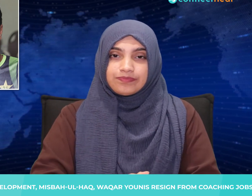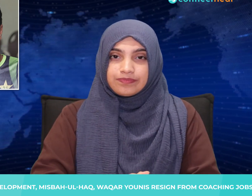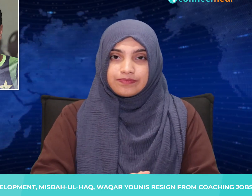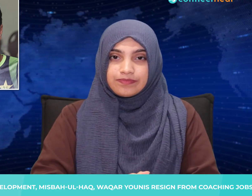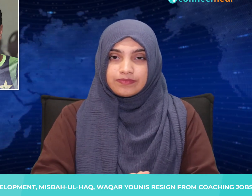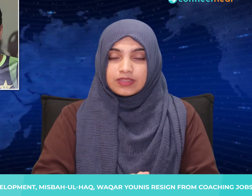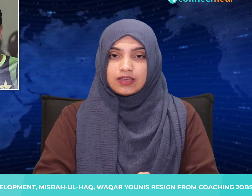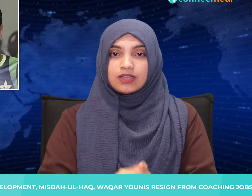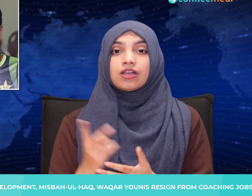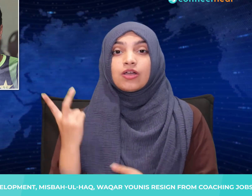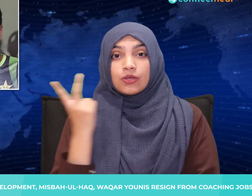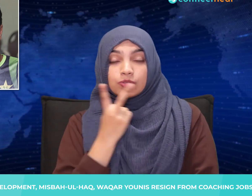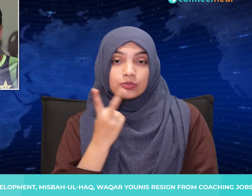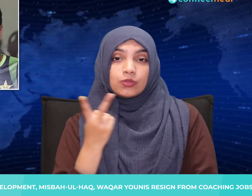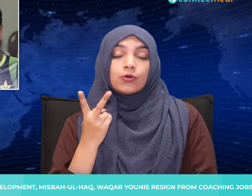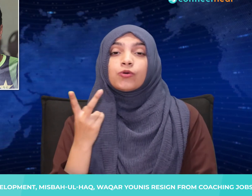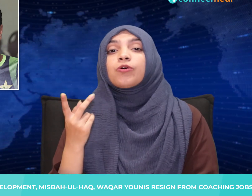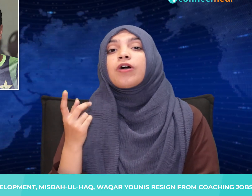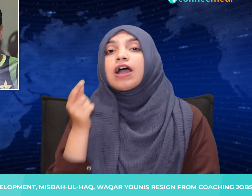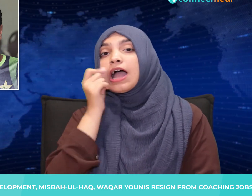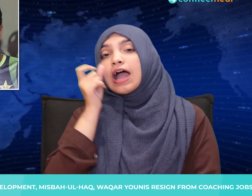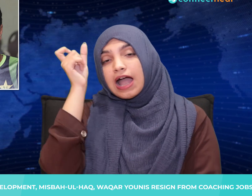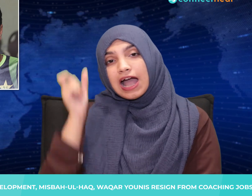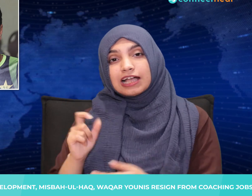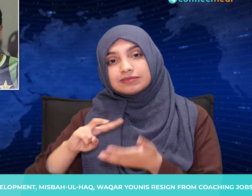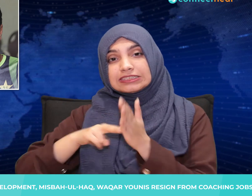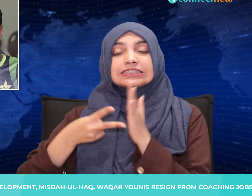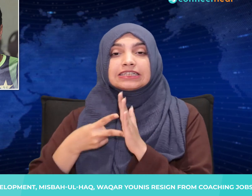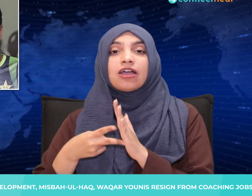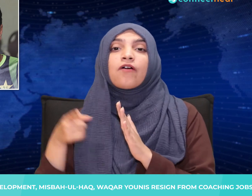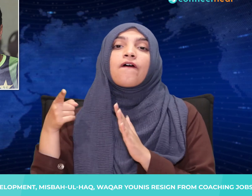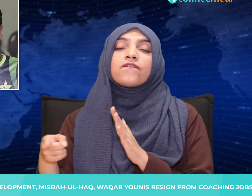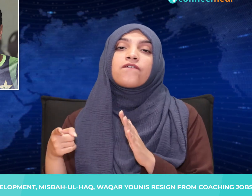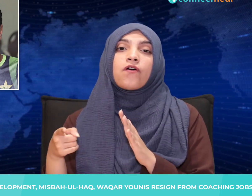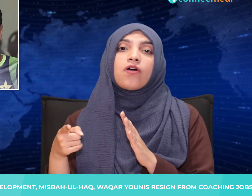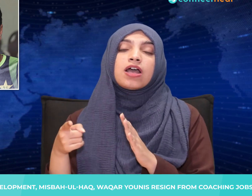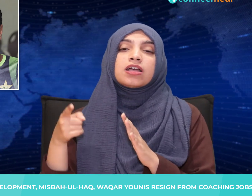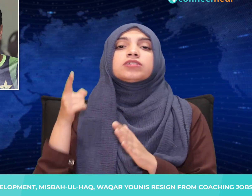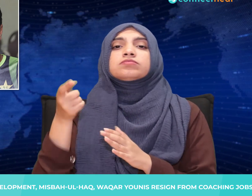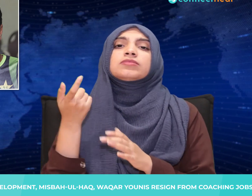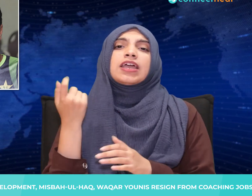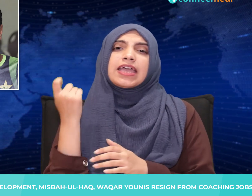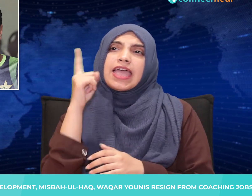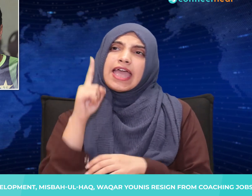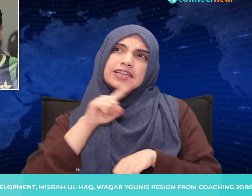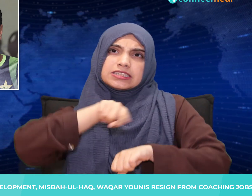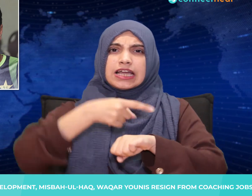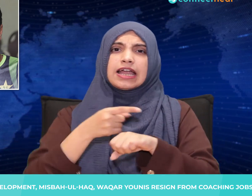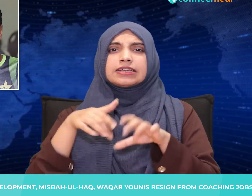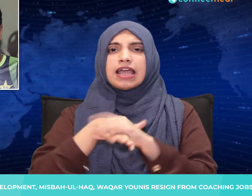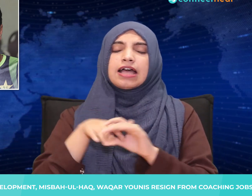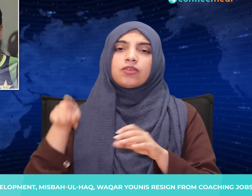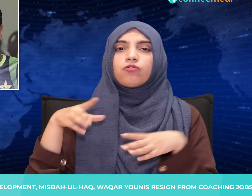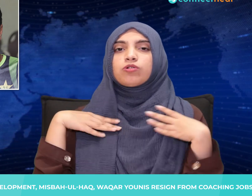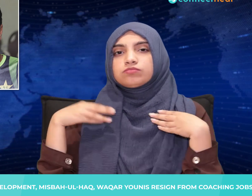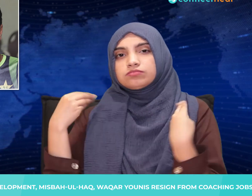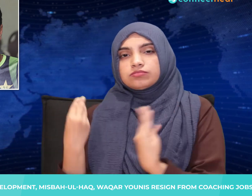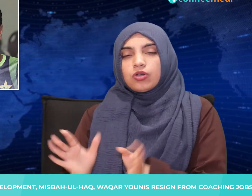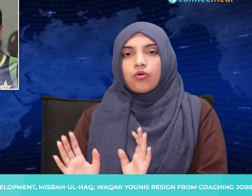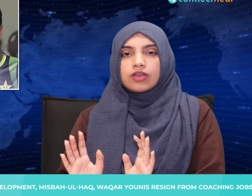Misbah and Yunus' resignations came an hour or so after chief selector Mohamed Vaseem